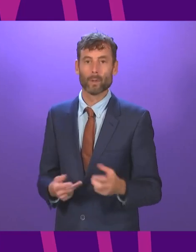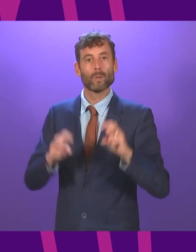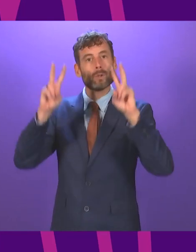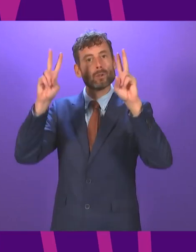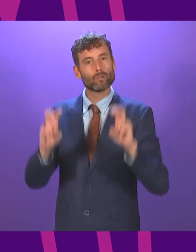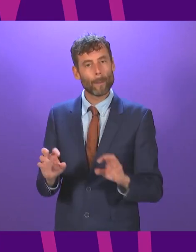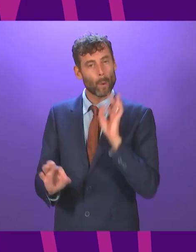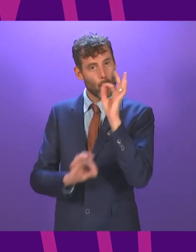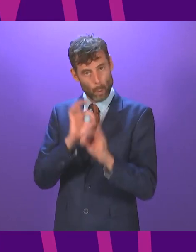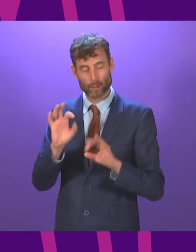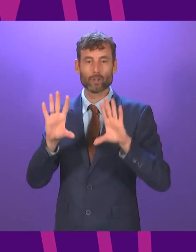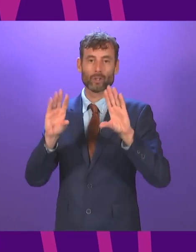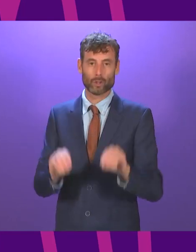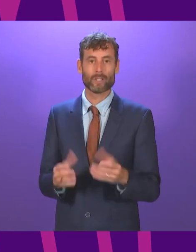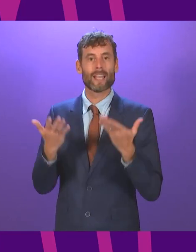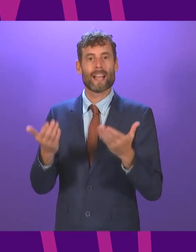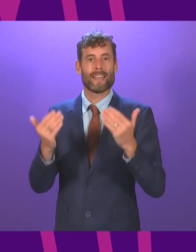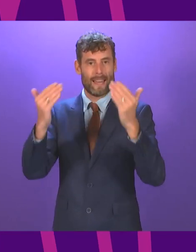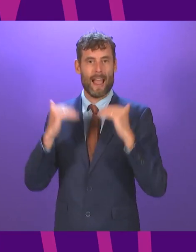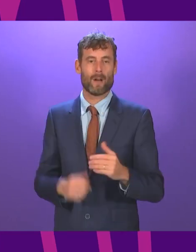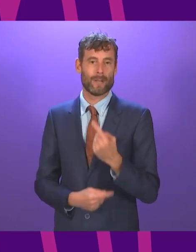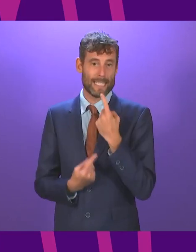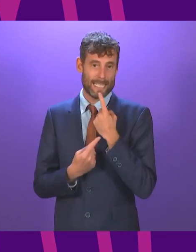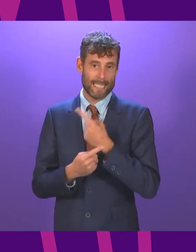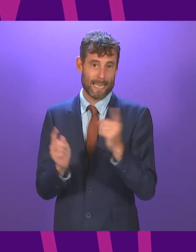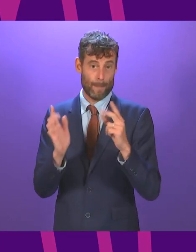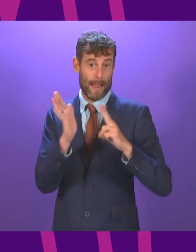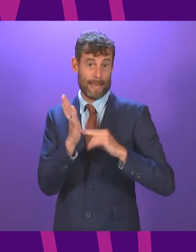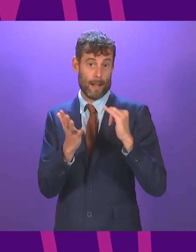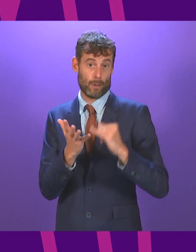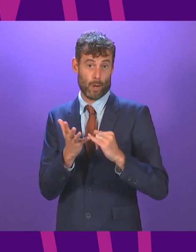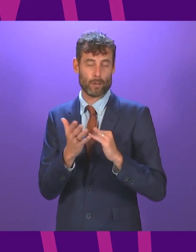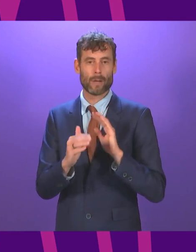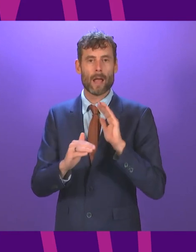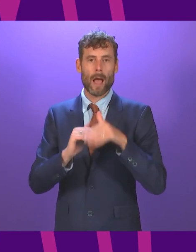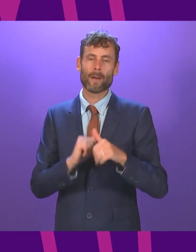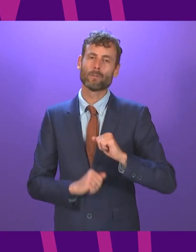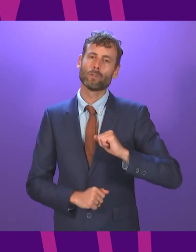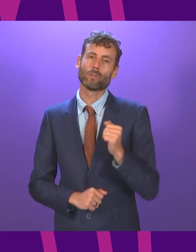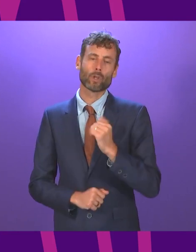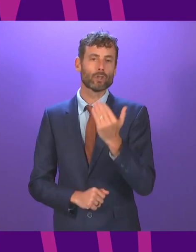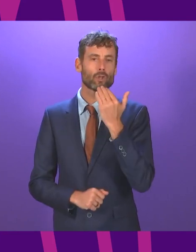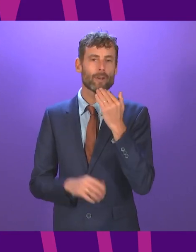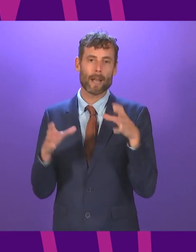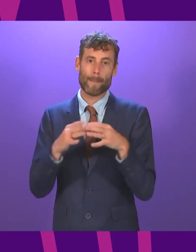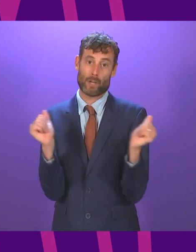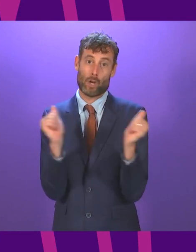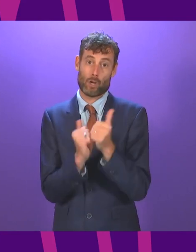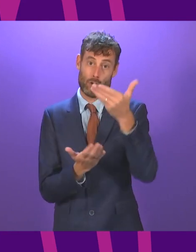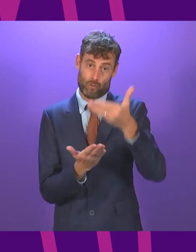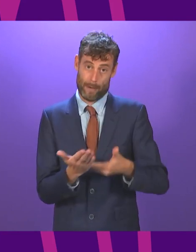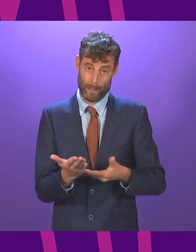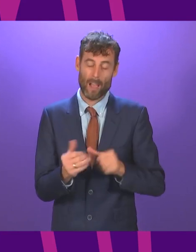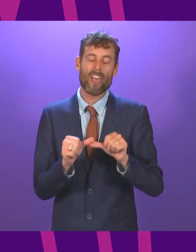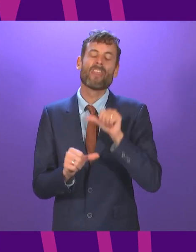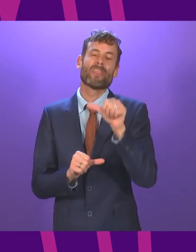The next item of business is a statement by Nicola Sturgeon on agreement with the Scottish Green Party. The First Minister will